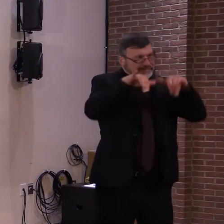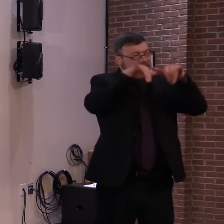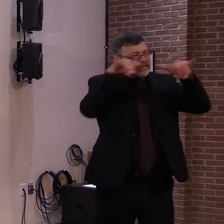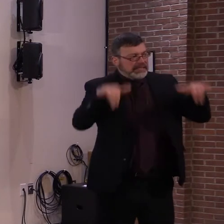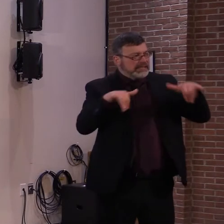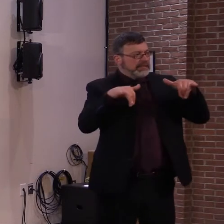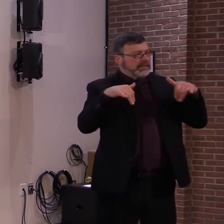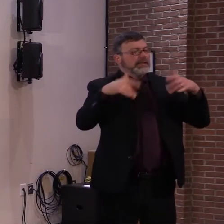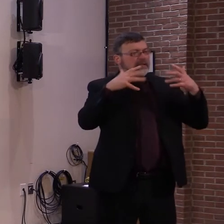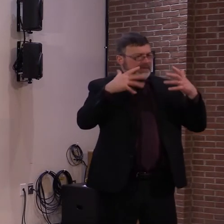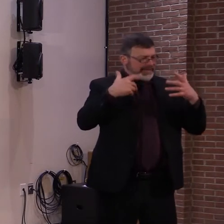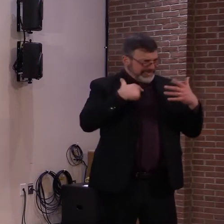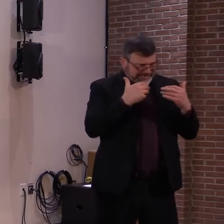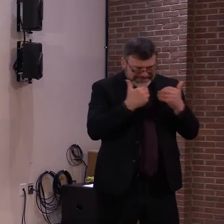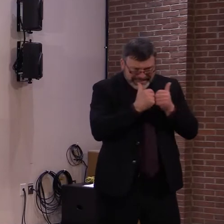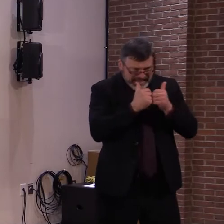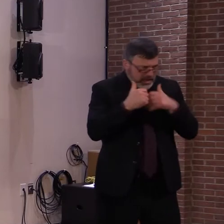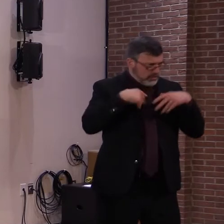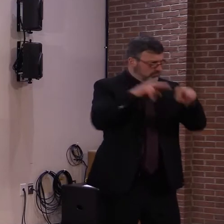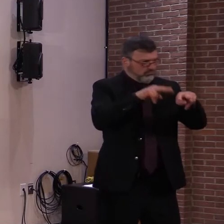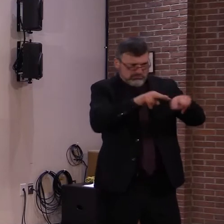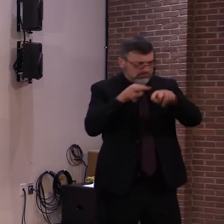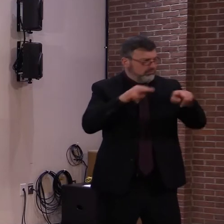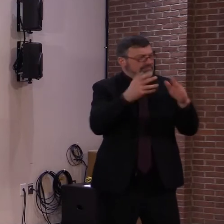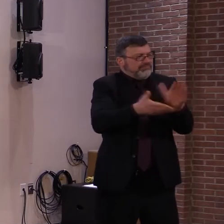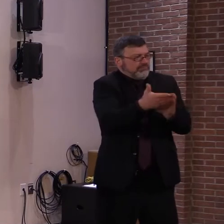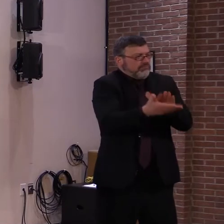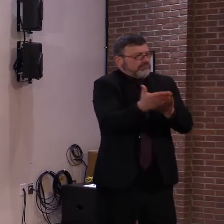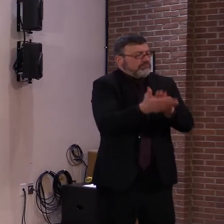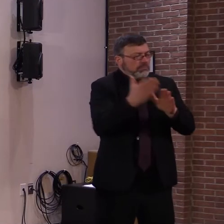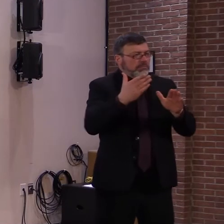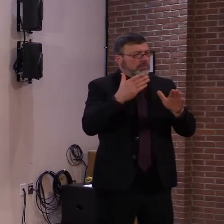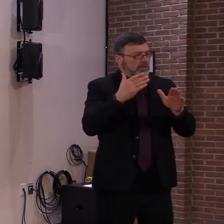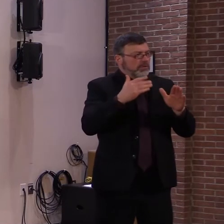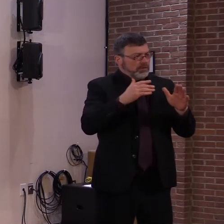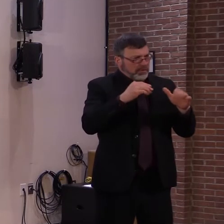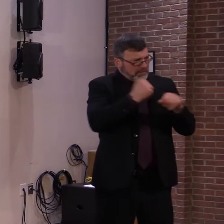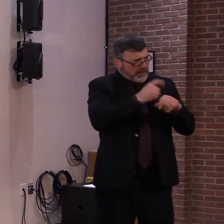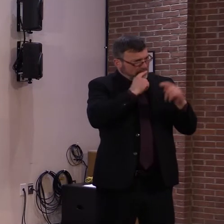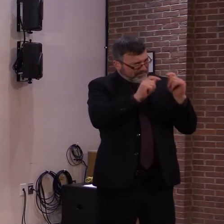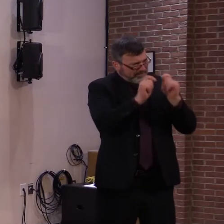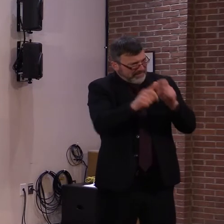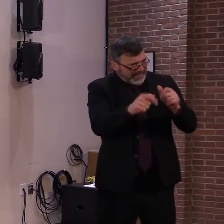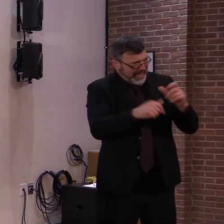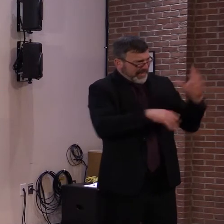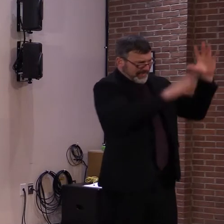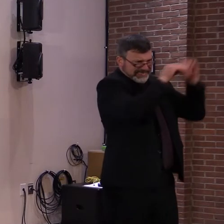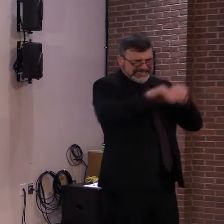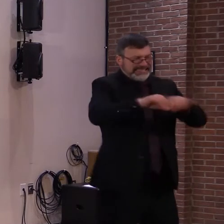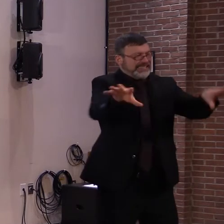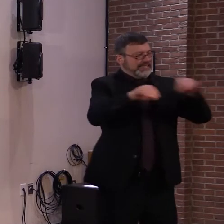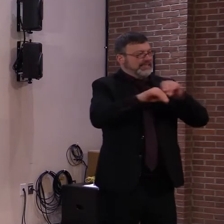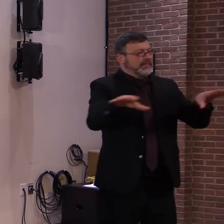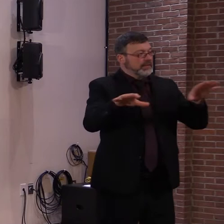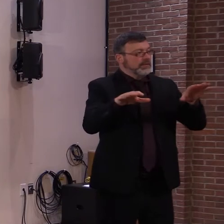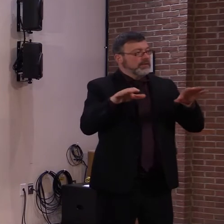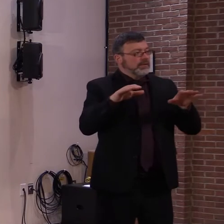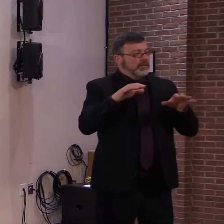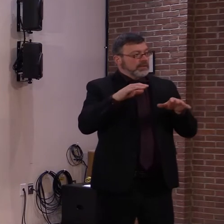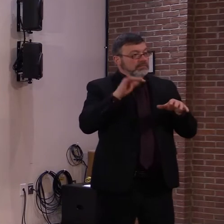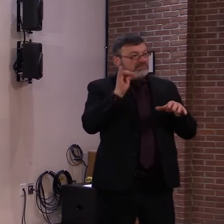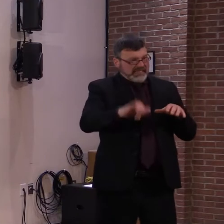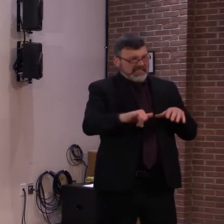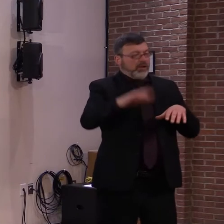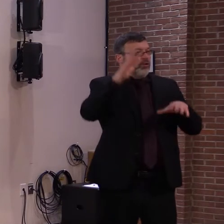goal of creating a rapid, efficient, workable process that will help save more lives.